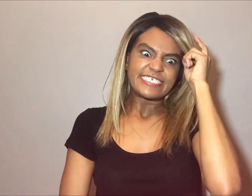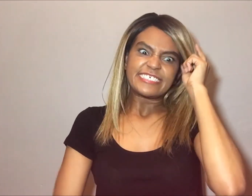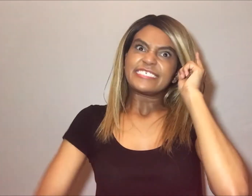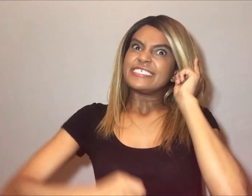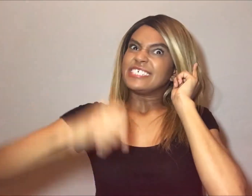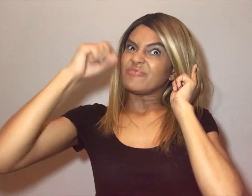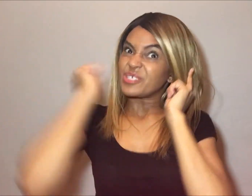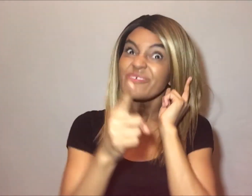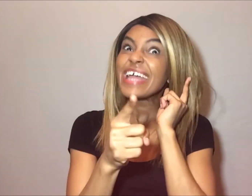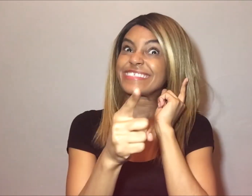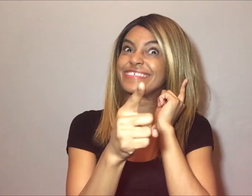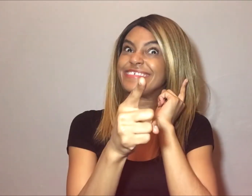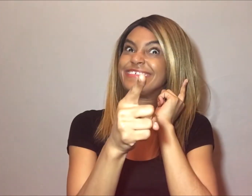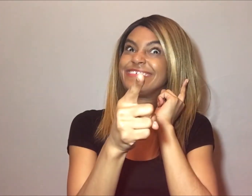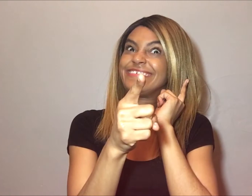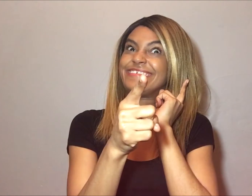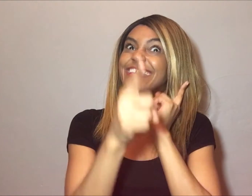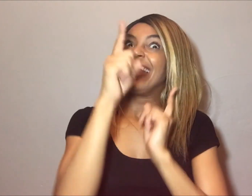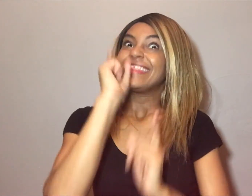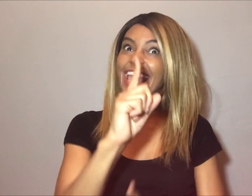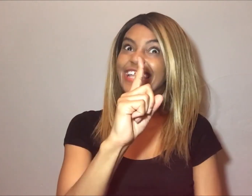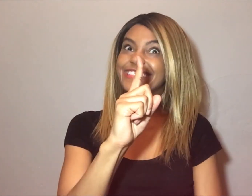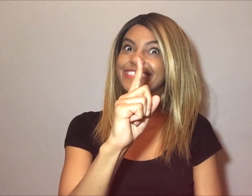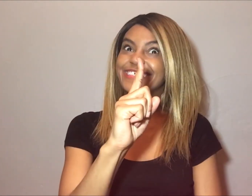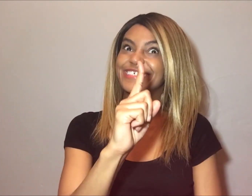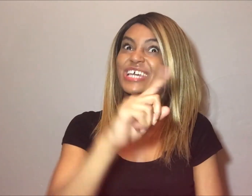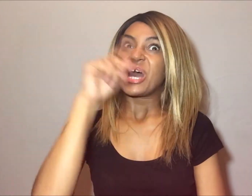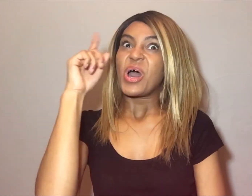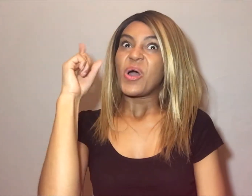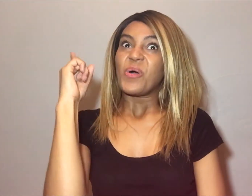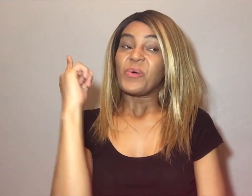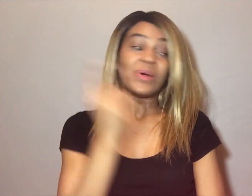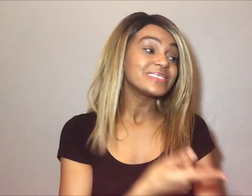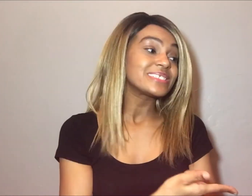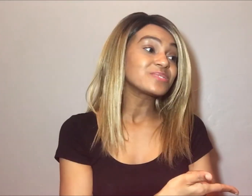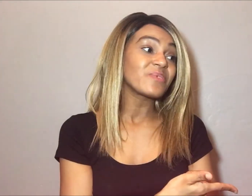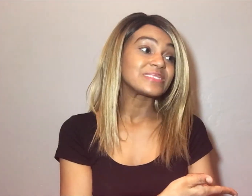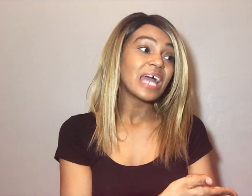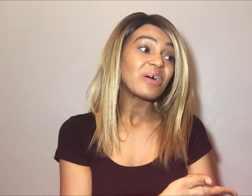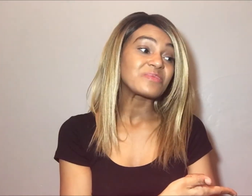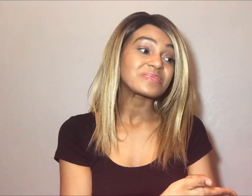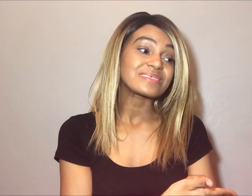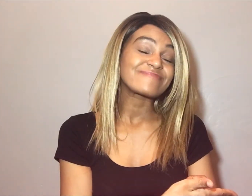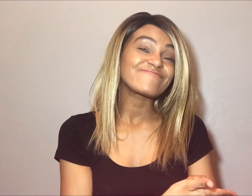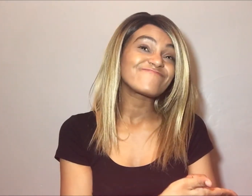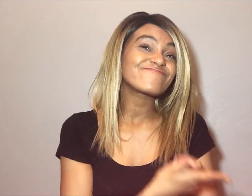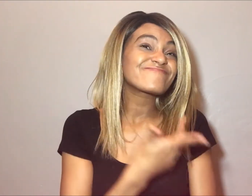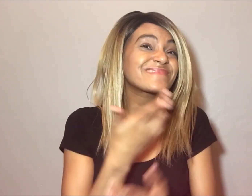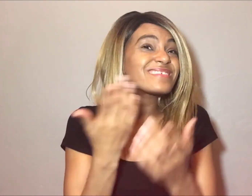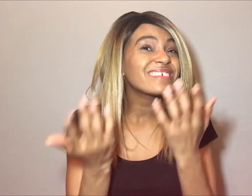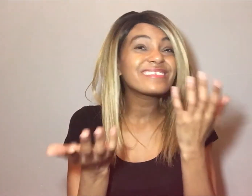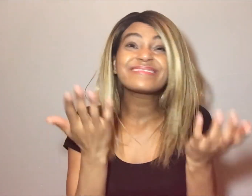I regret that once this runs out,